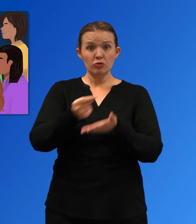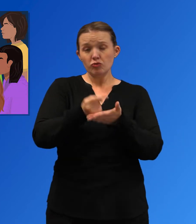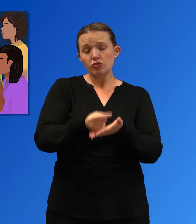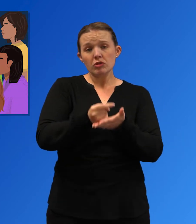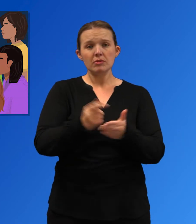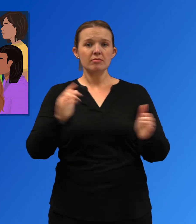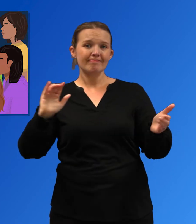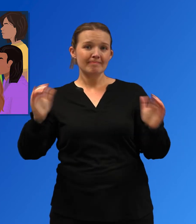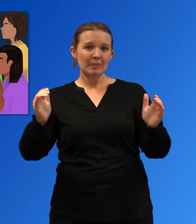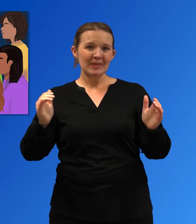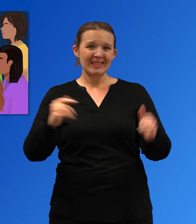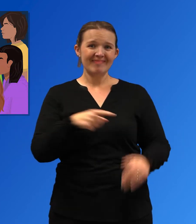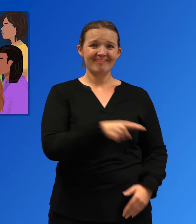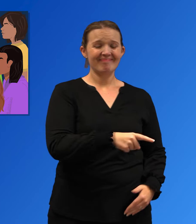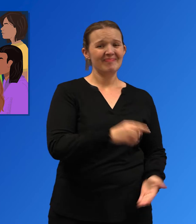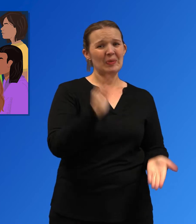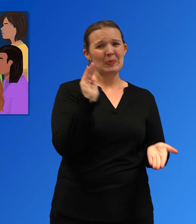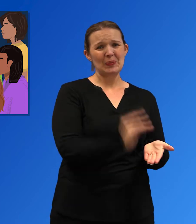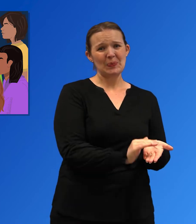prior treatment compared with white people.